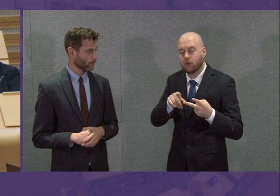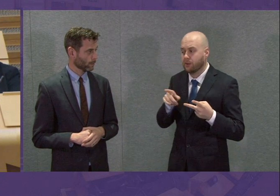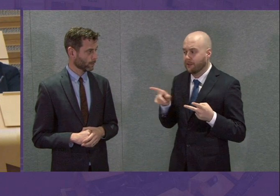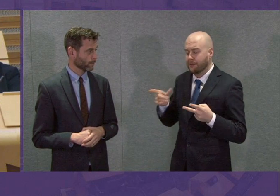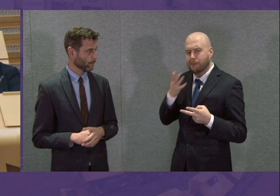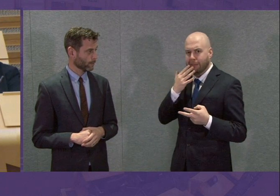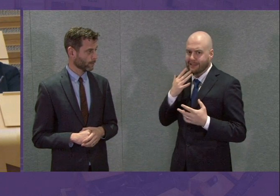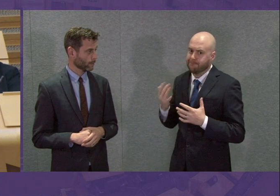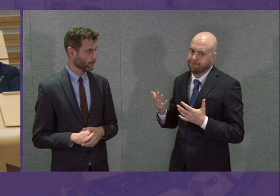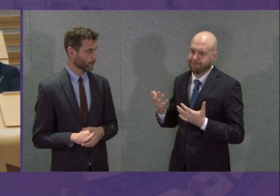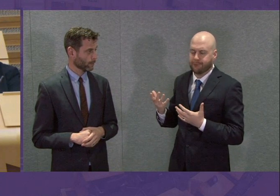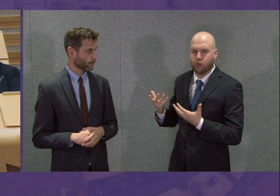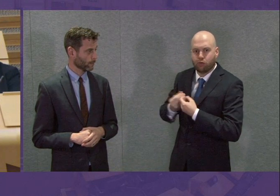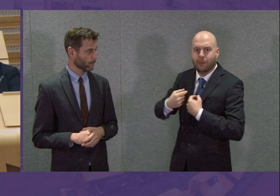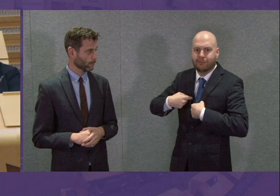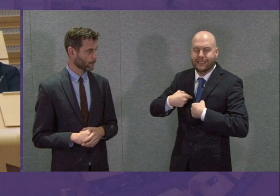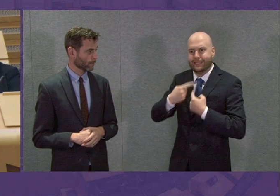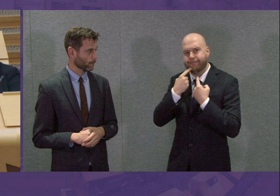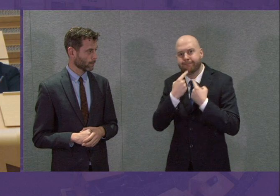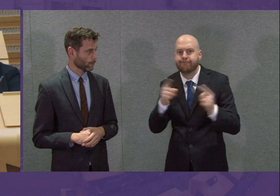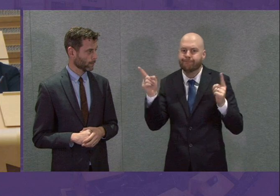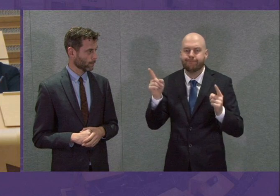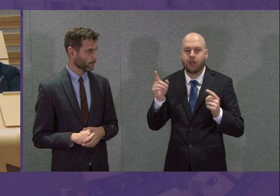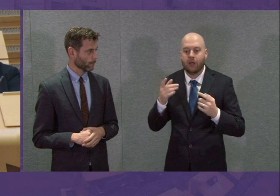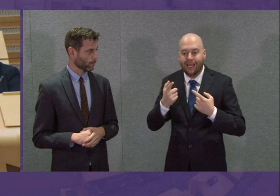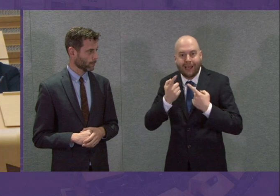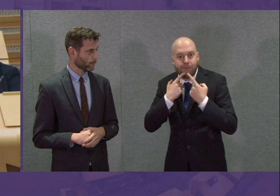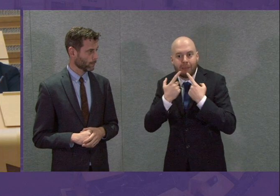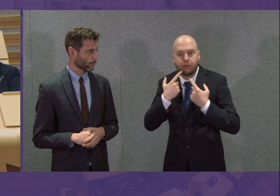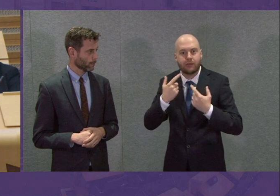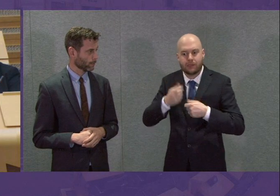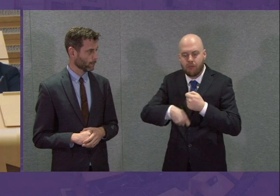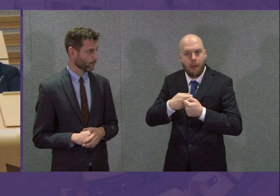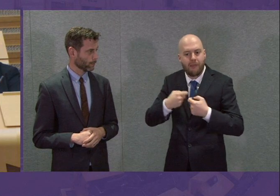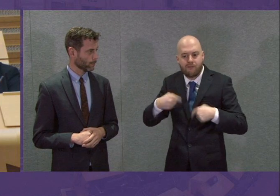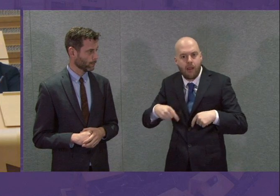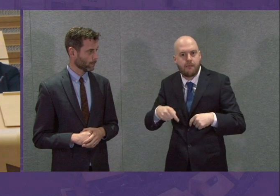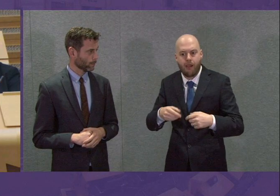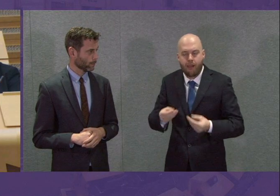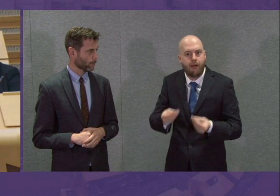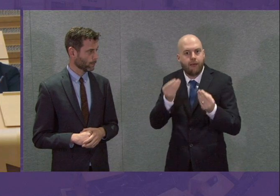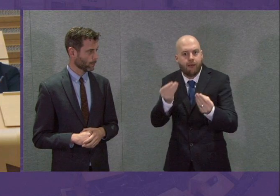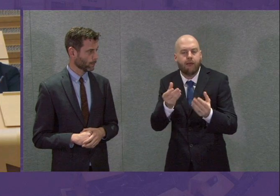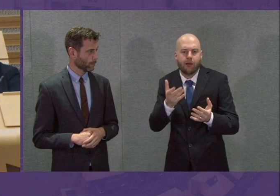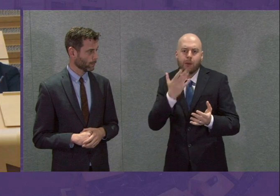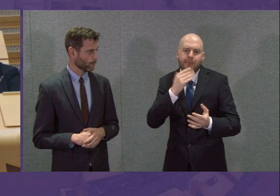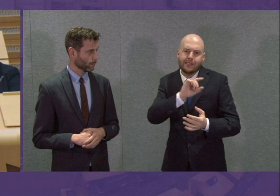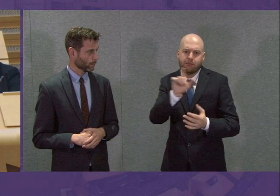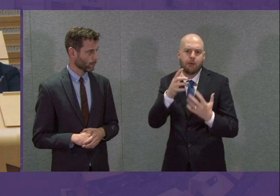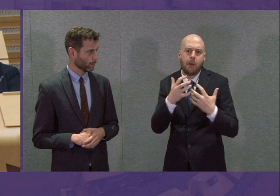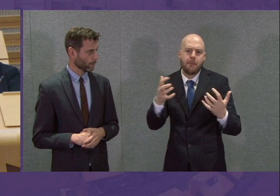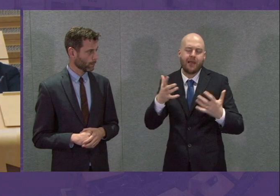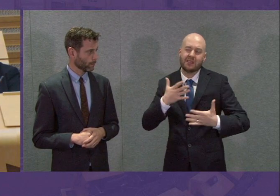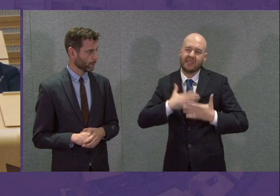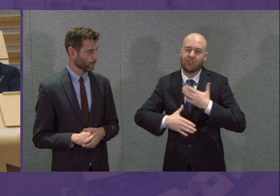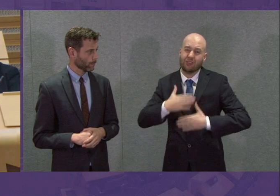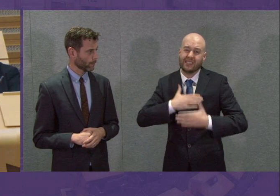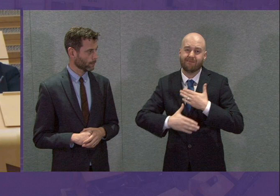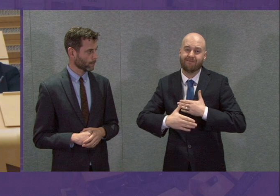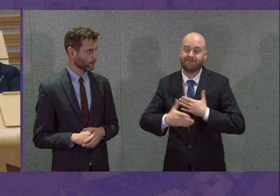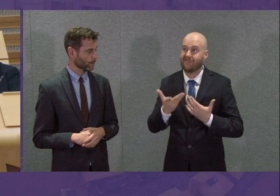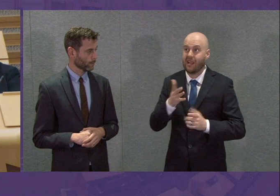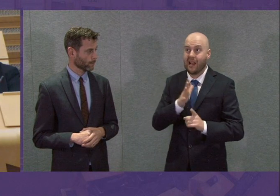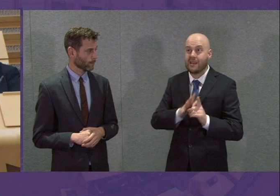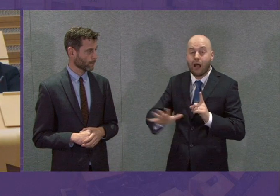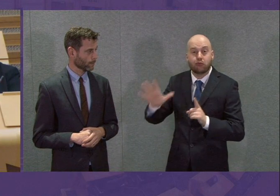information is confirmed and made available? These are evolving responses to a national emergency, and it's unreasonable to expect every T to be